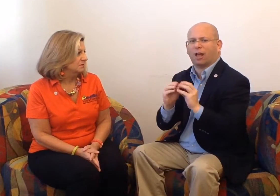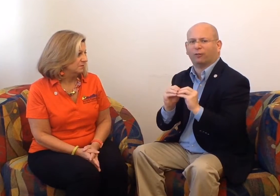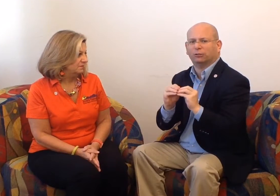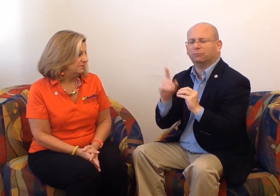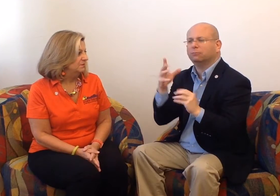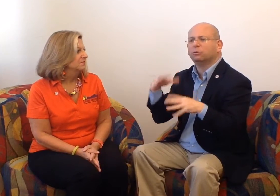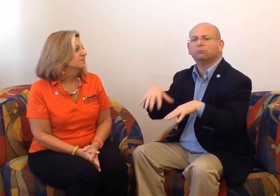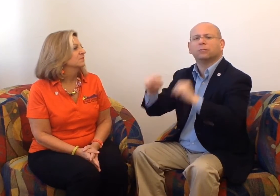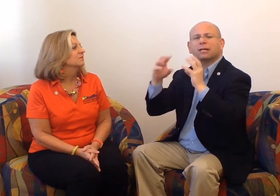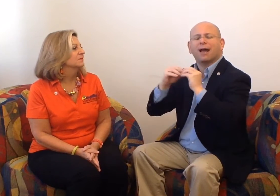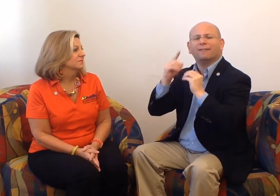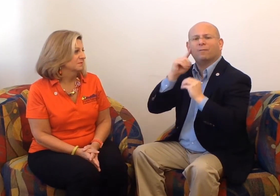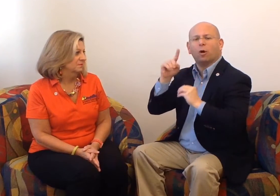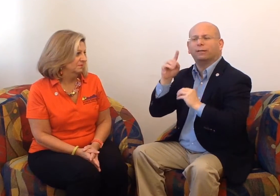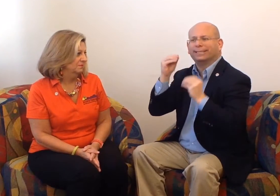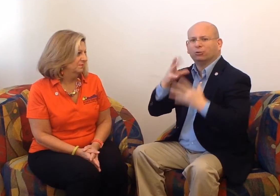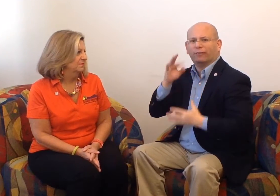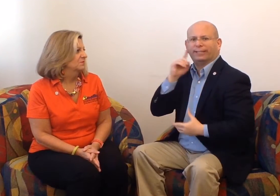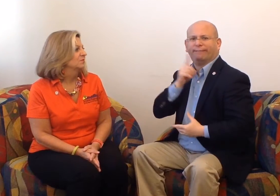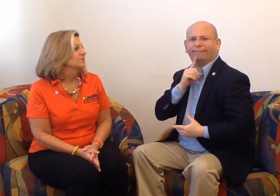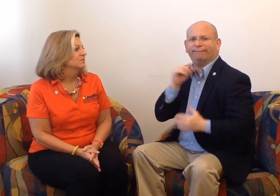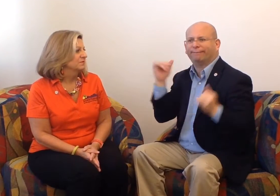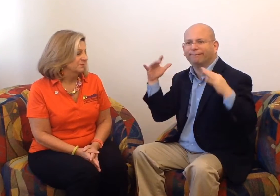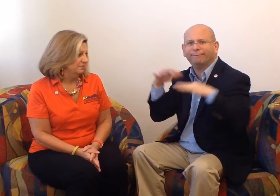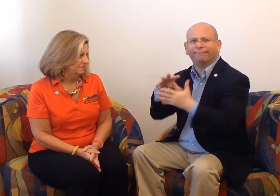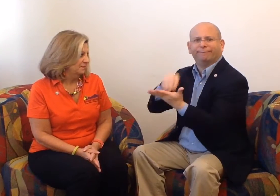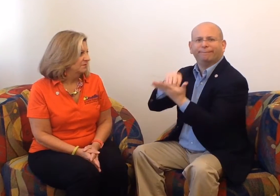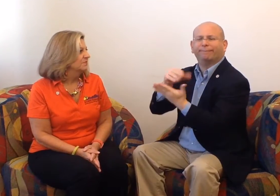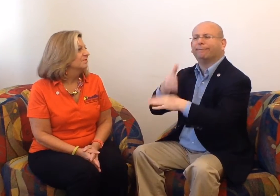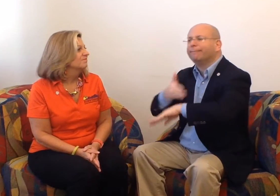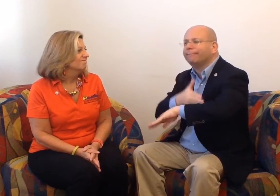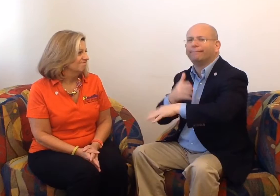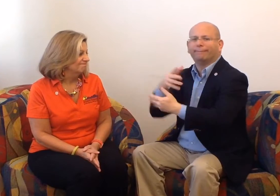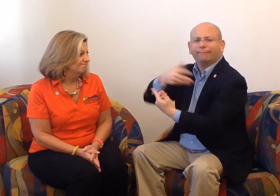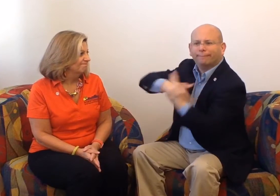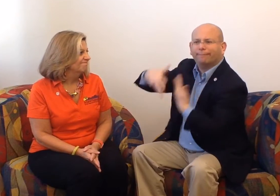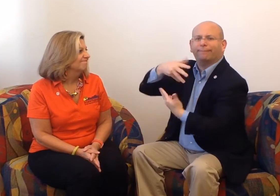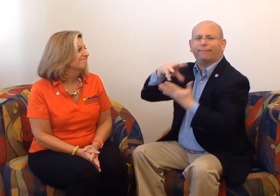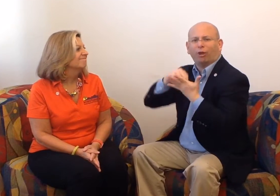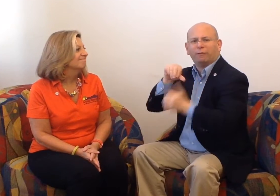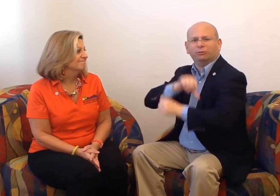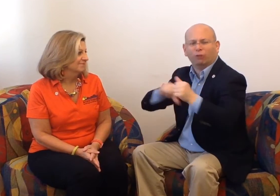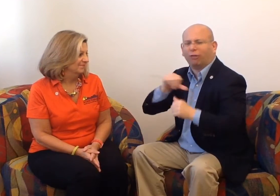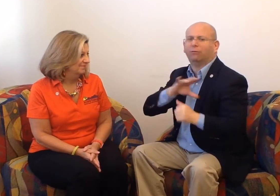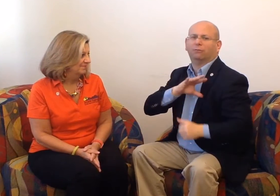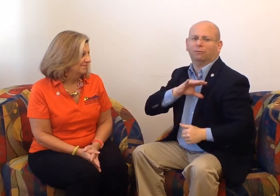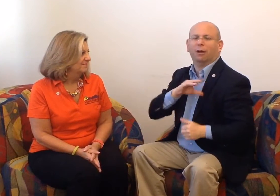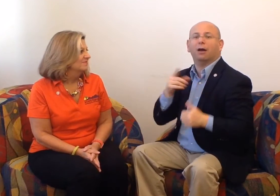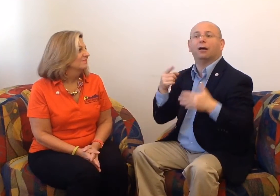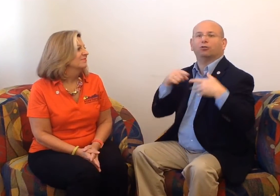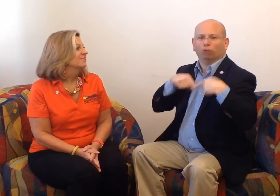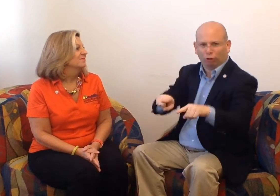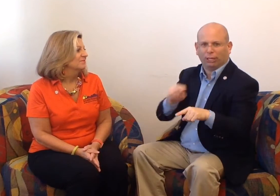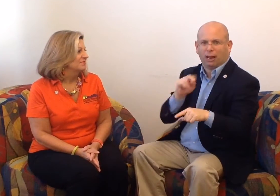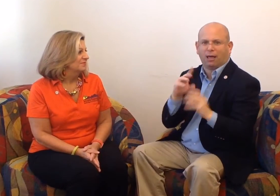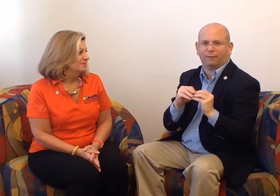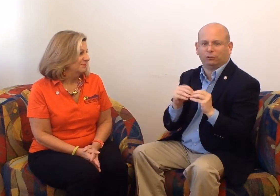5, the National Deaf Education Conference, NDEC, which is a conference for teachers of the deaf to come